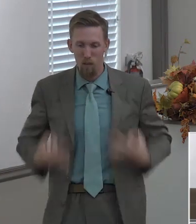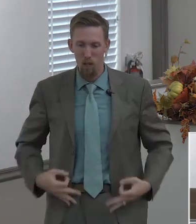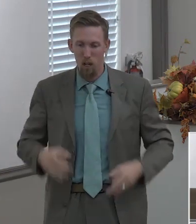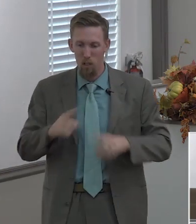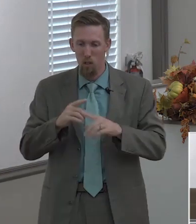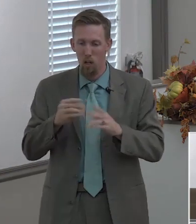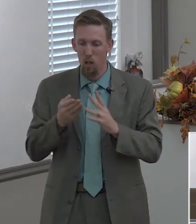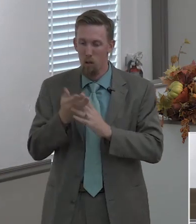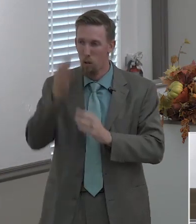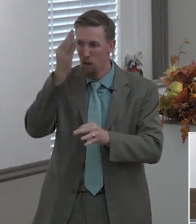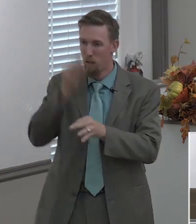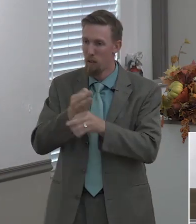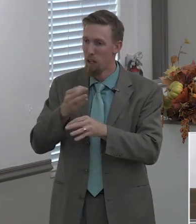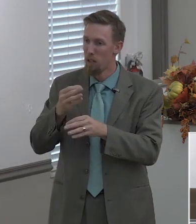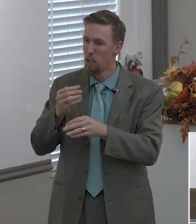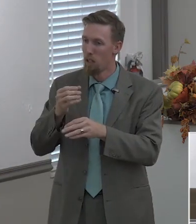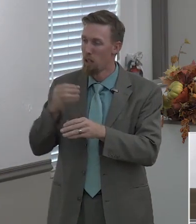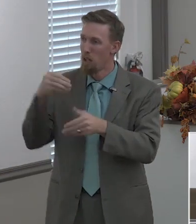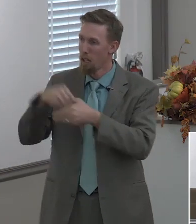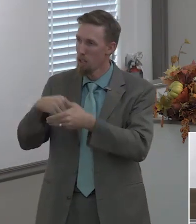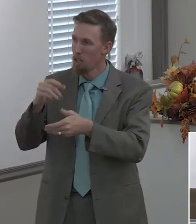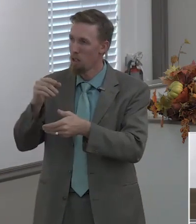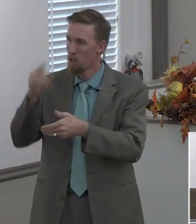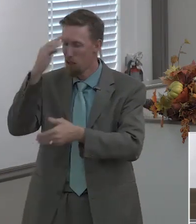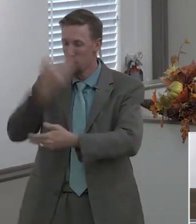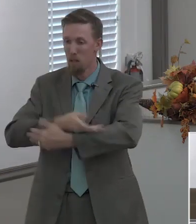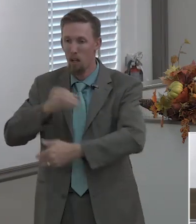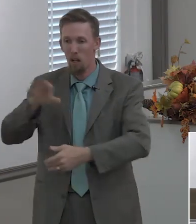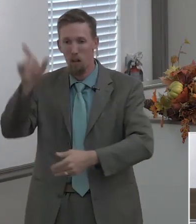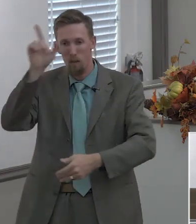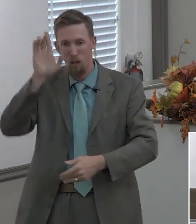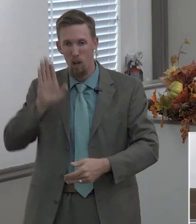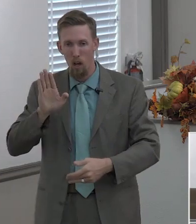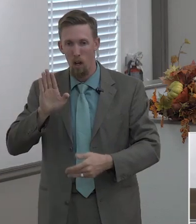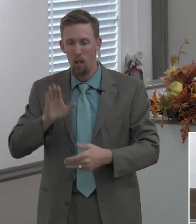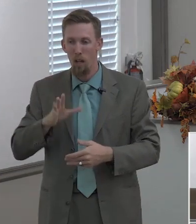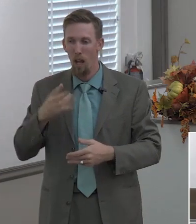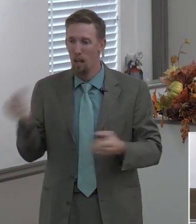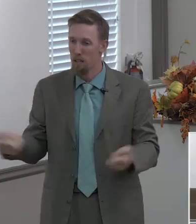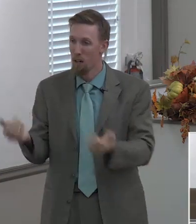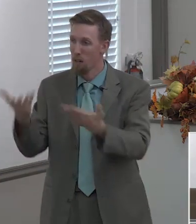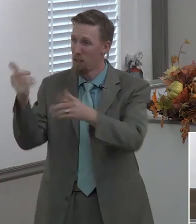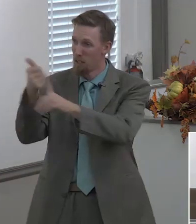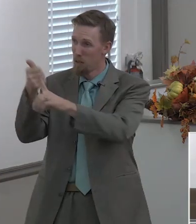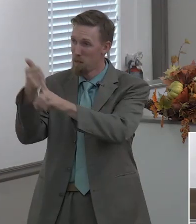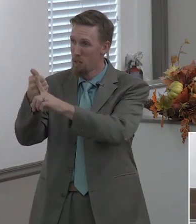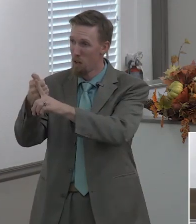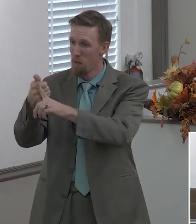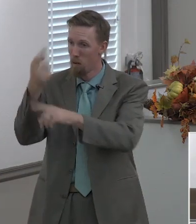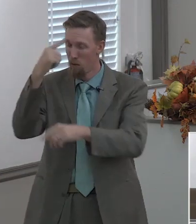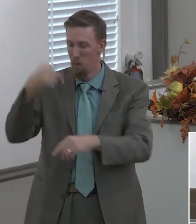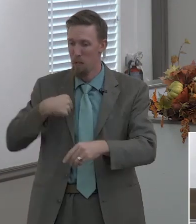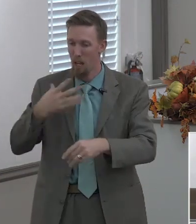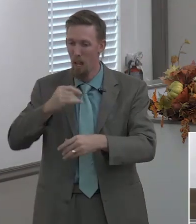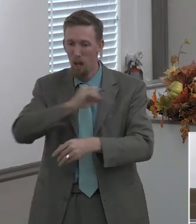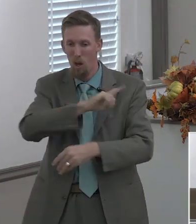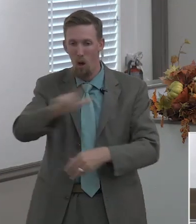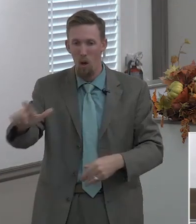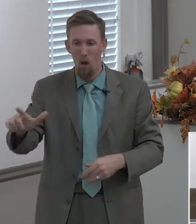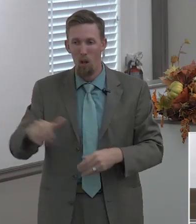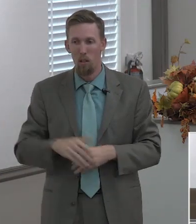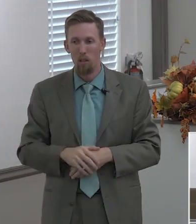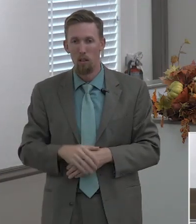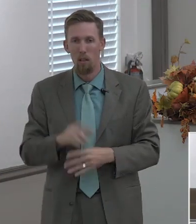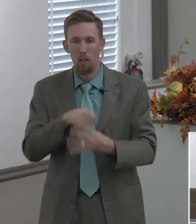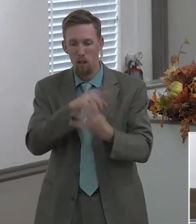god who loved me and gave himself for me an altar fourthly a